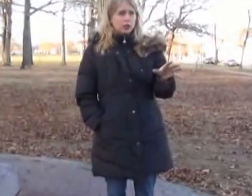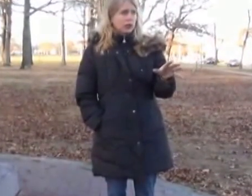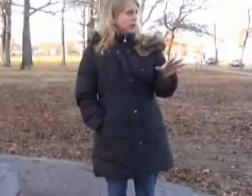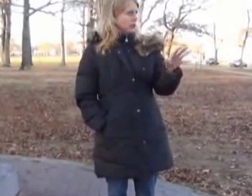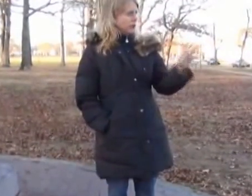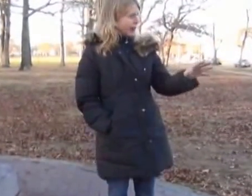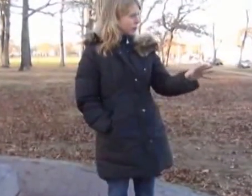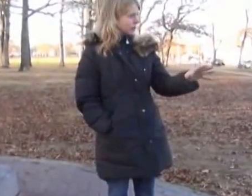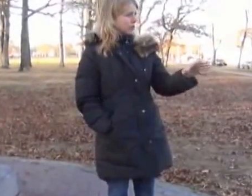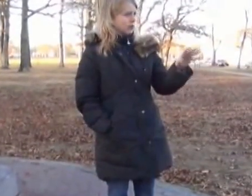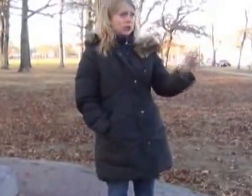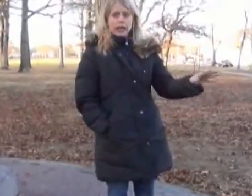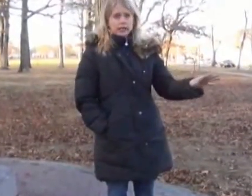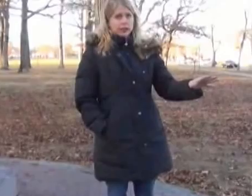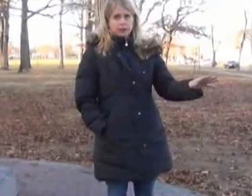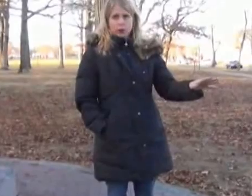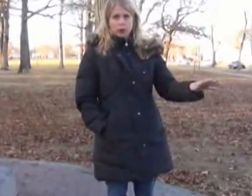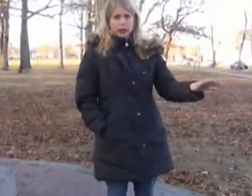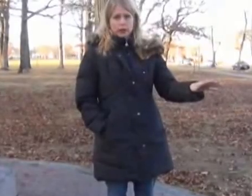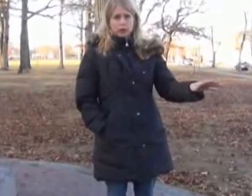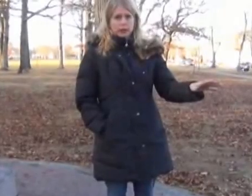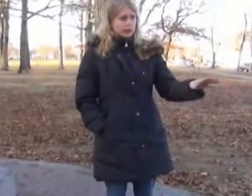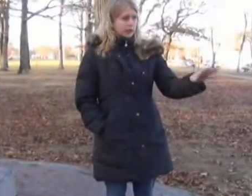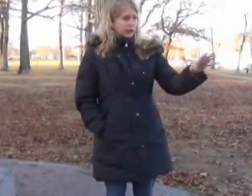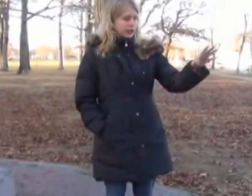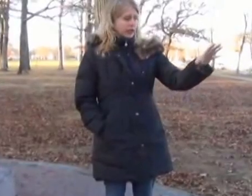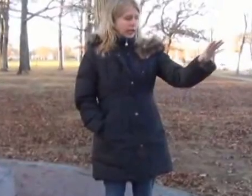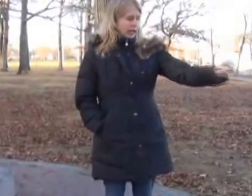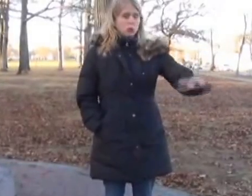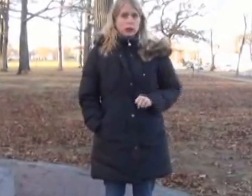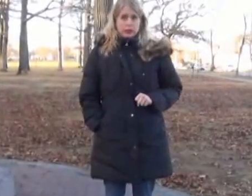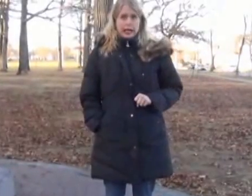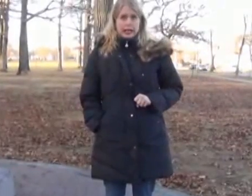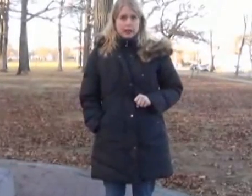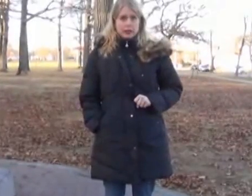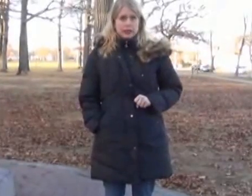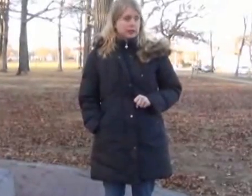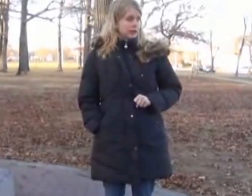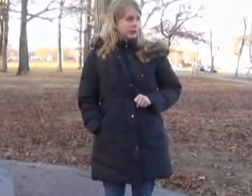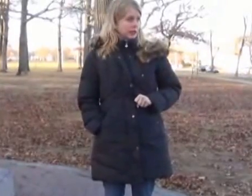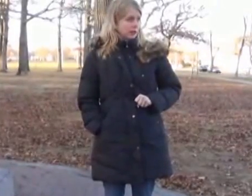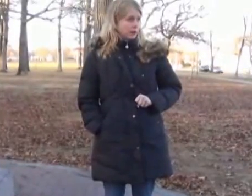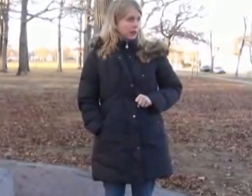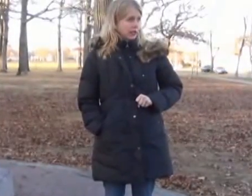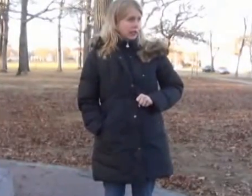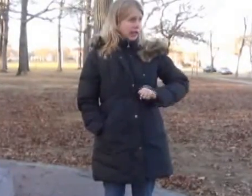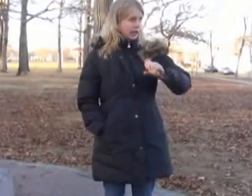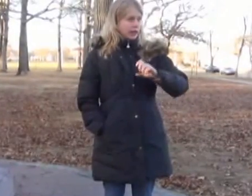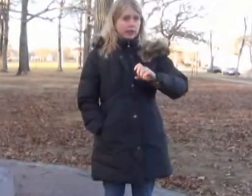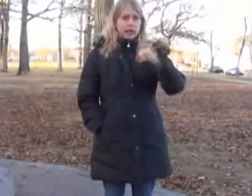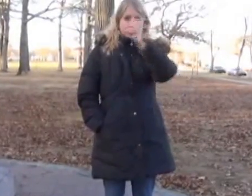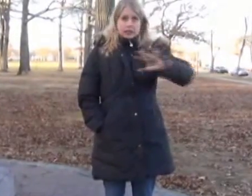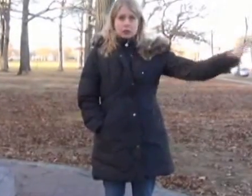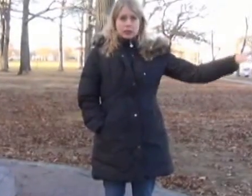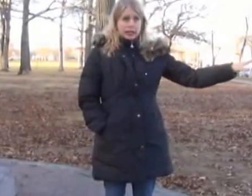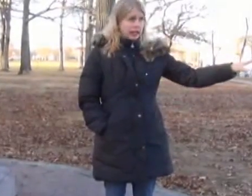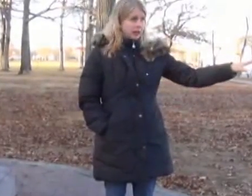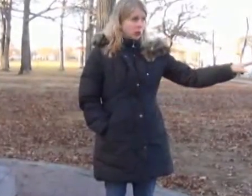found him, liked him for whatever reason, and would take him as his assistant. And then the Nazis would take Abe